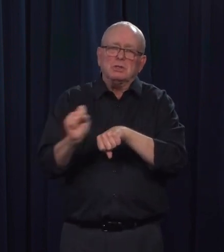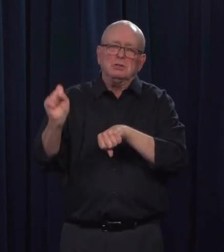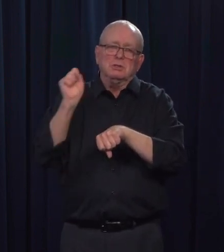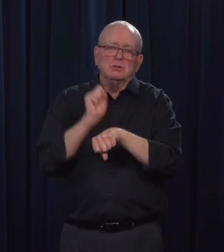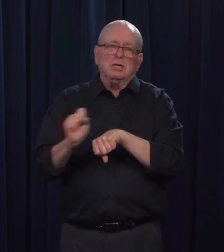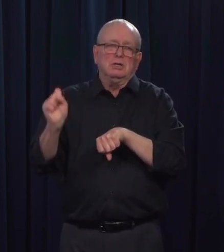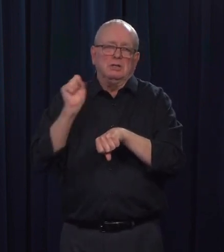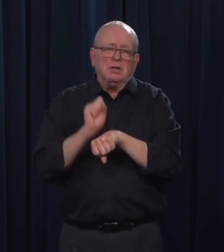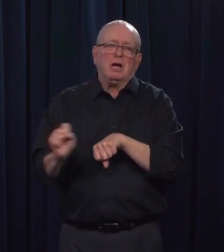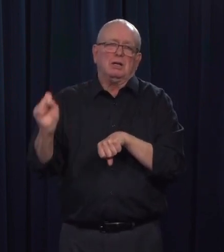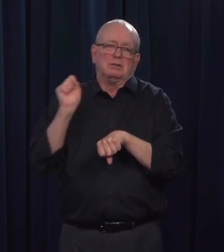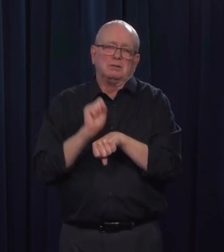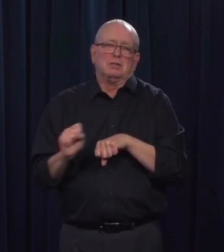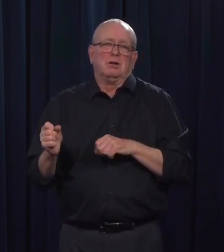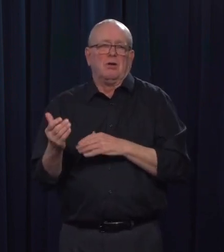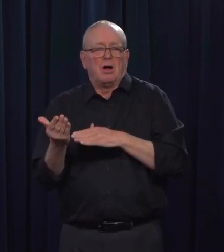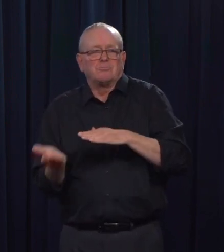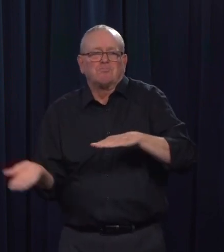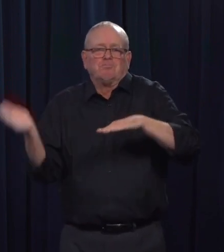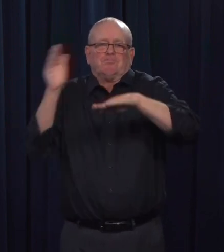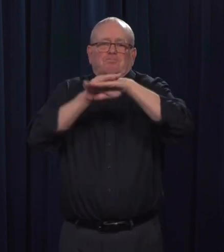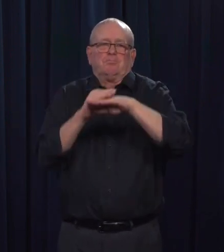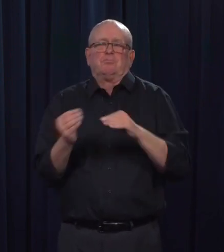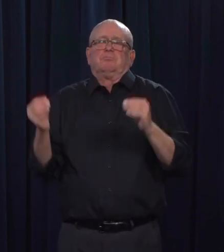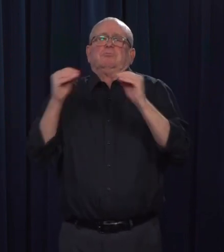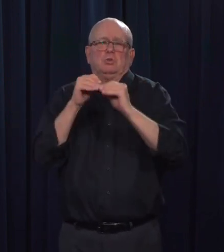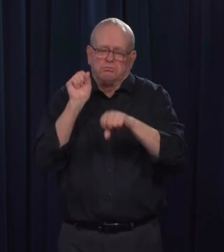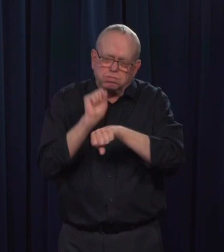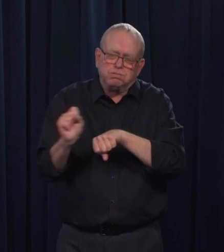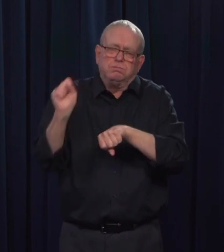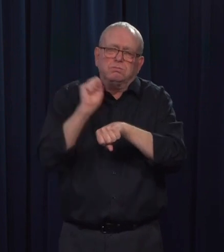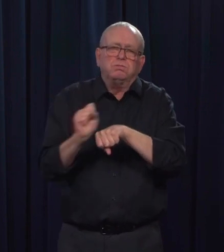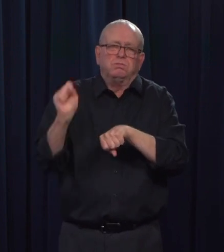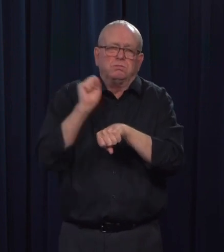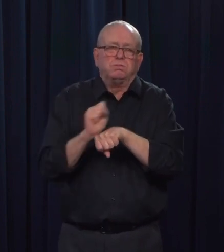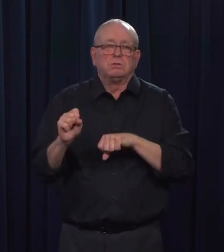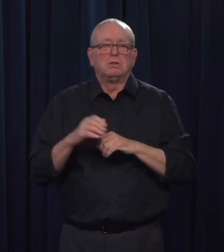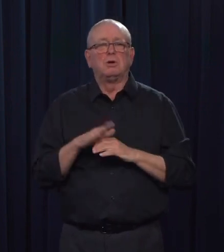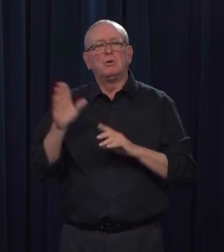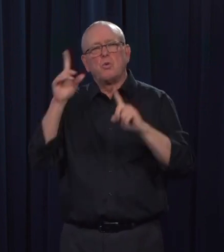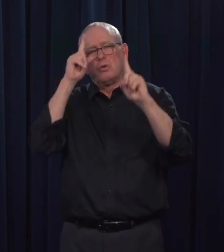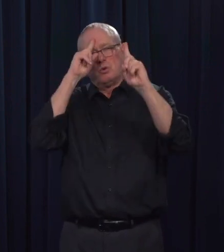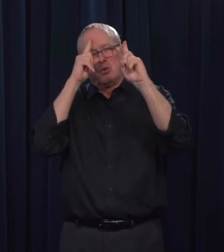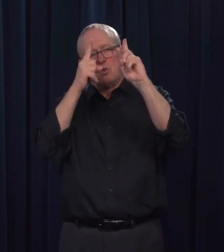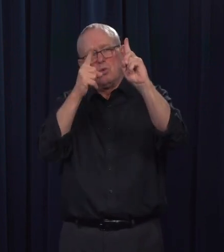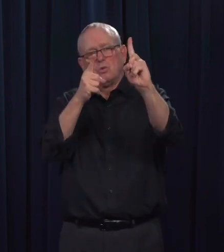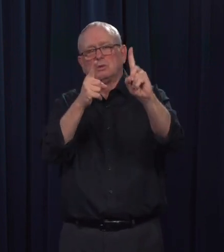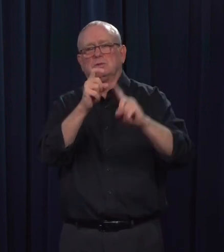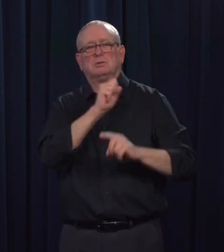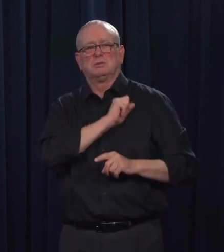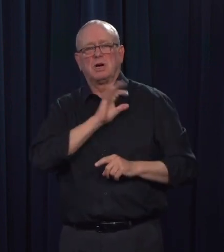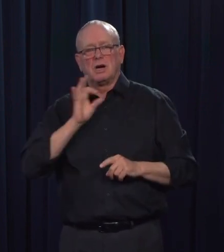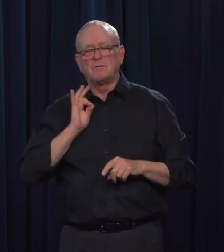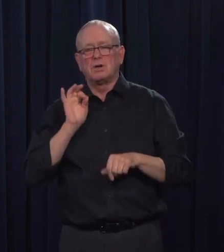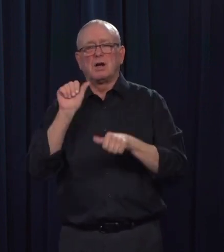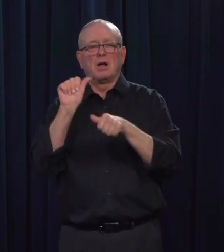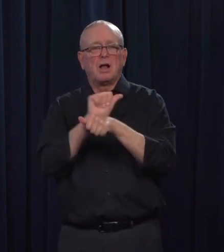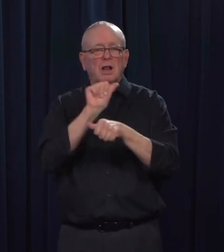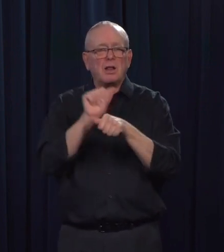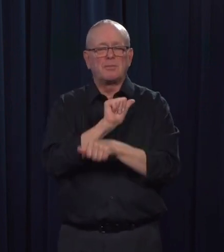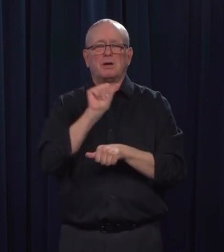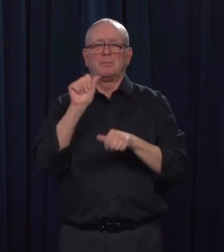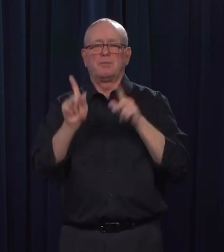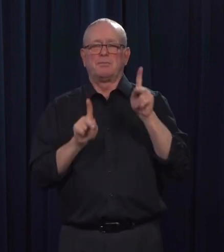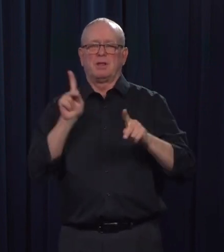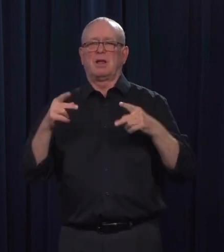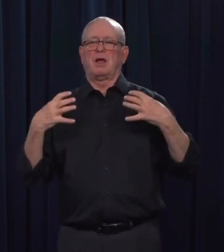working hard to keep themselves, their staff, and Albertans safe and healthy and to ensure a secure food supply in our province.